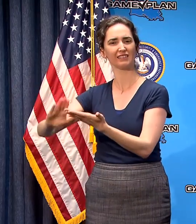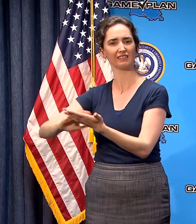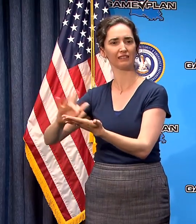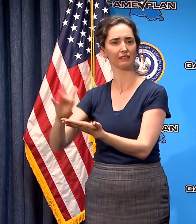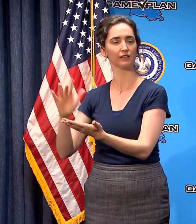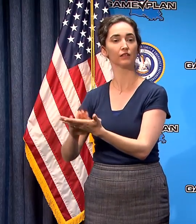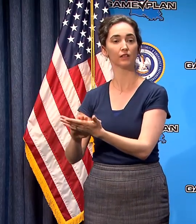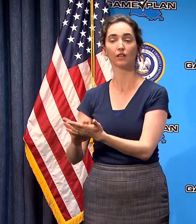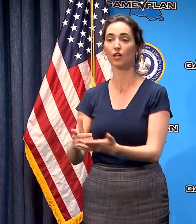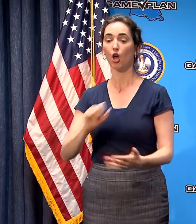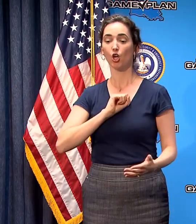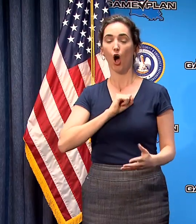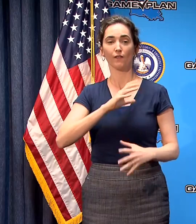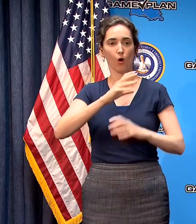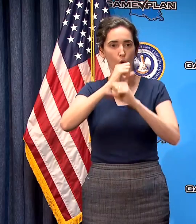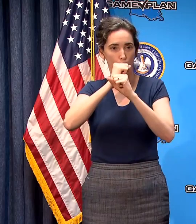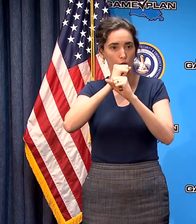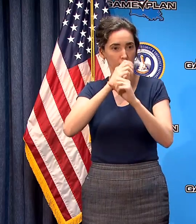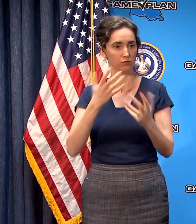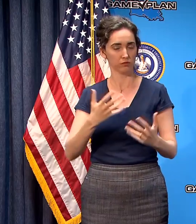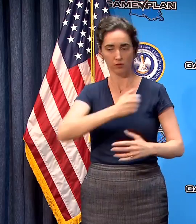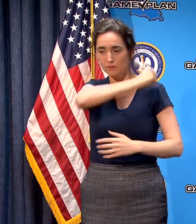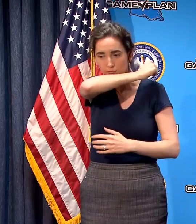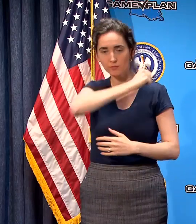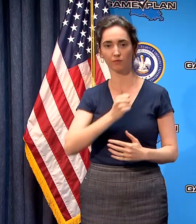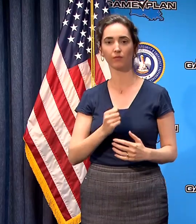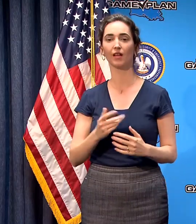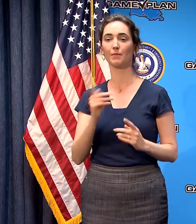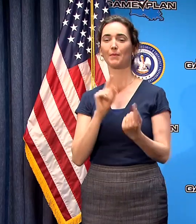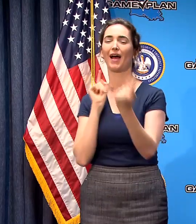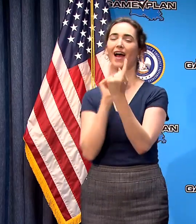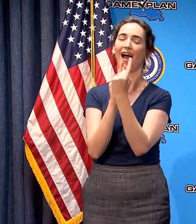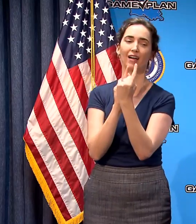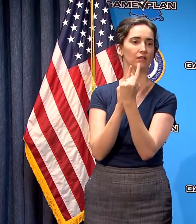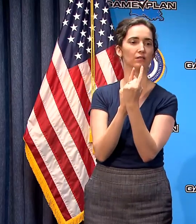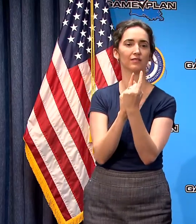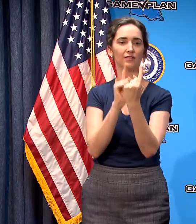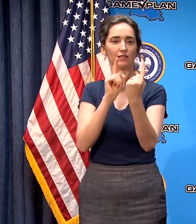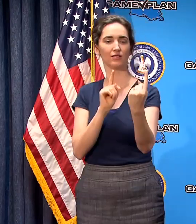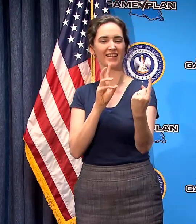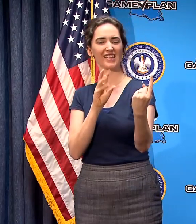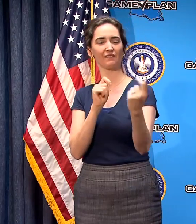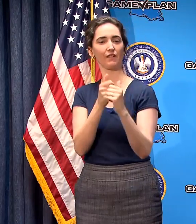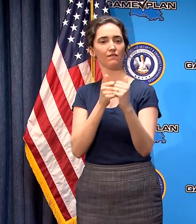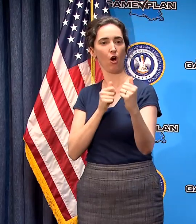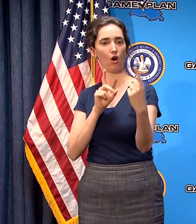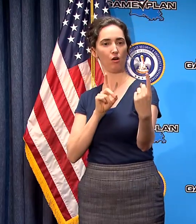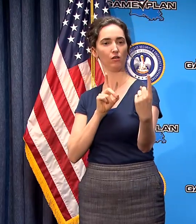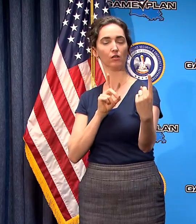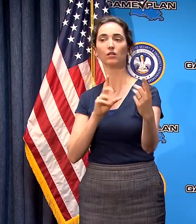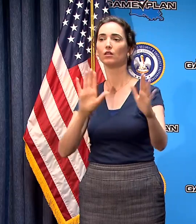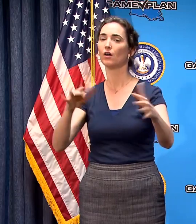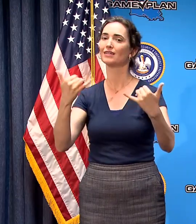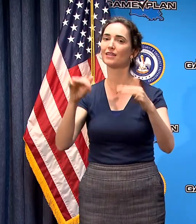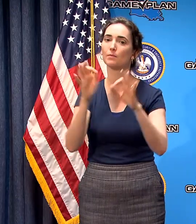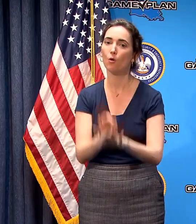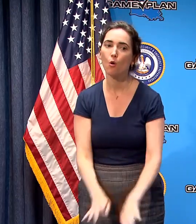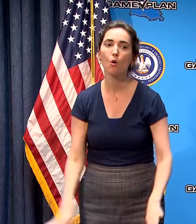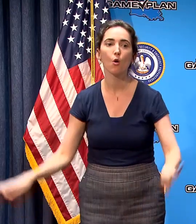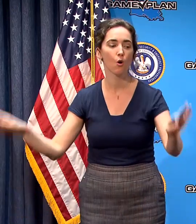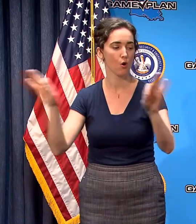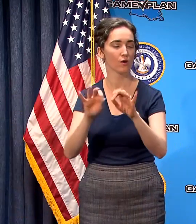go anywhere if you're sick stay six feet away practice social distancing those things are still incredibly important